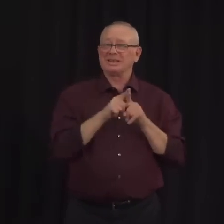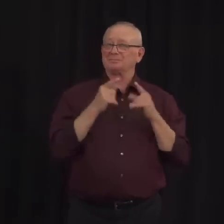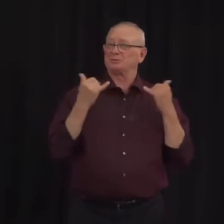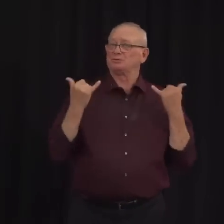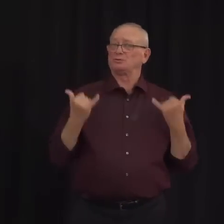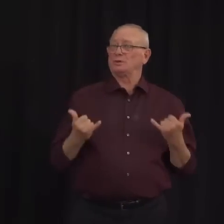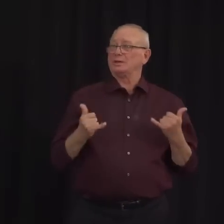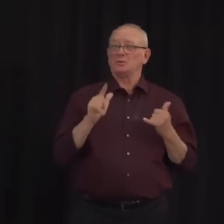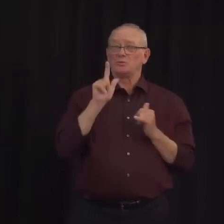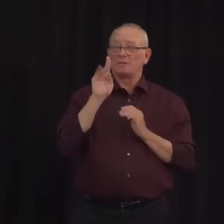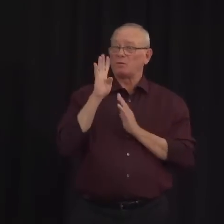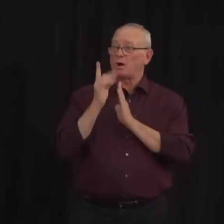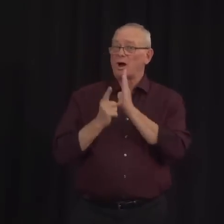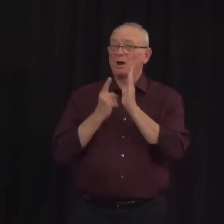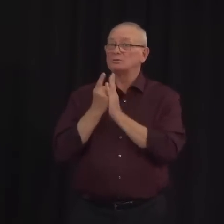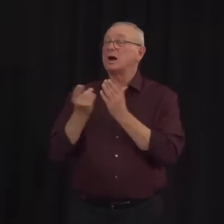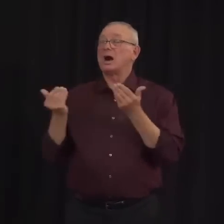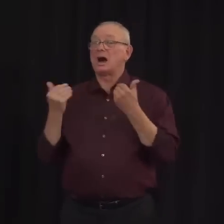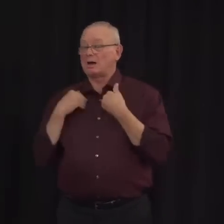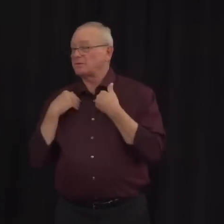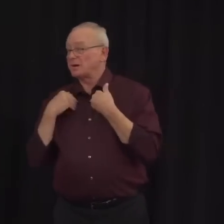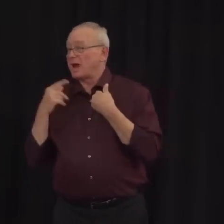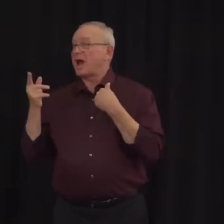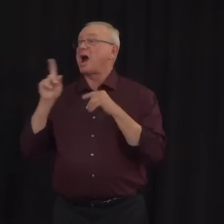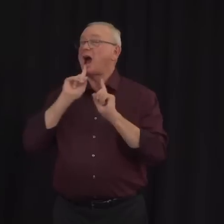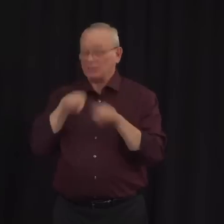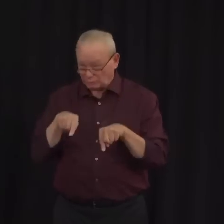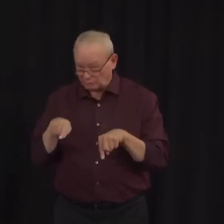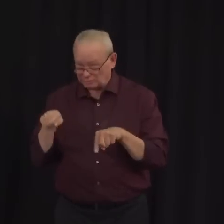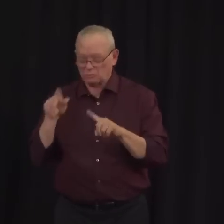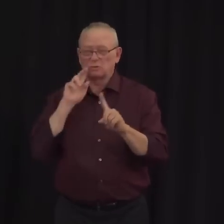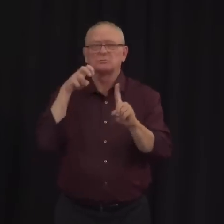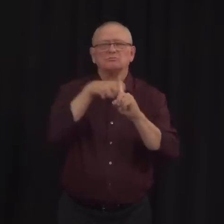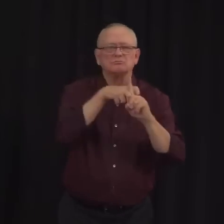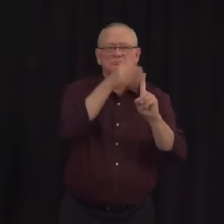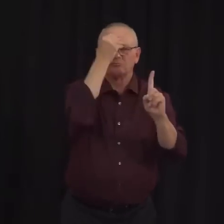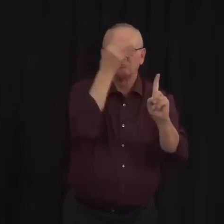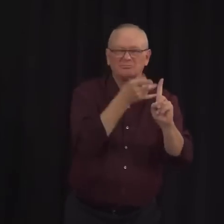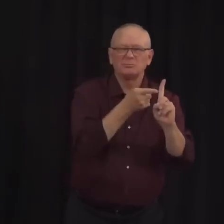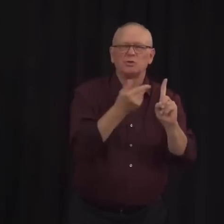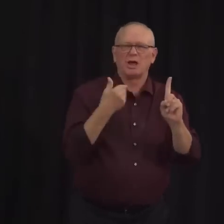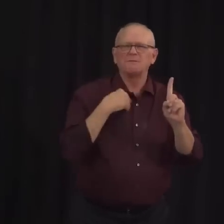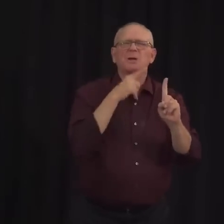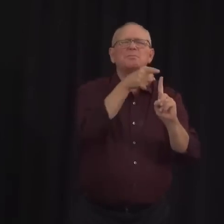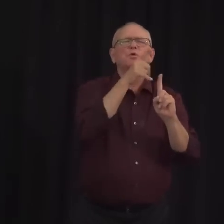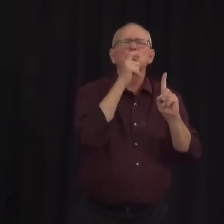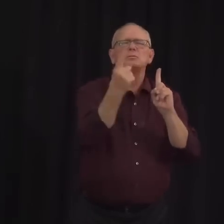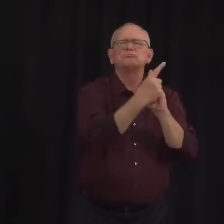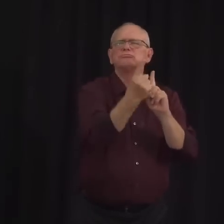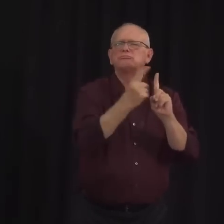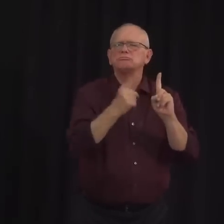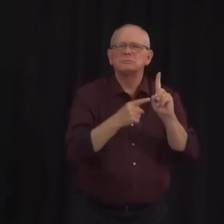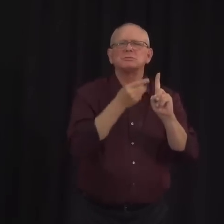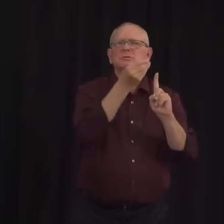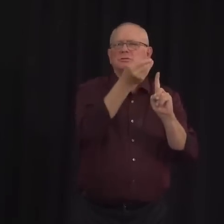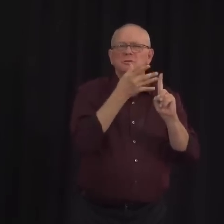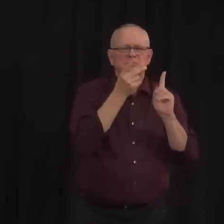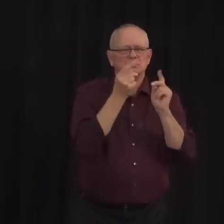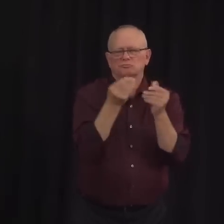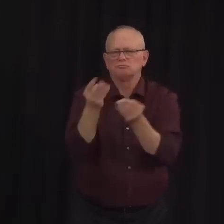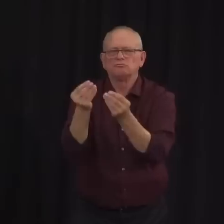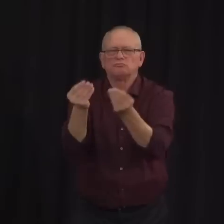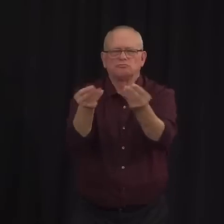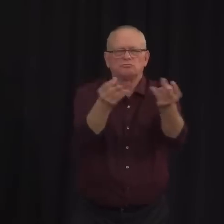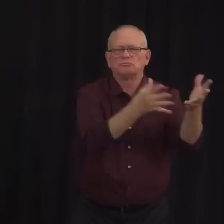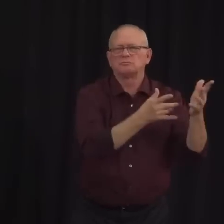that lab result being available and anyone deemed to be a close contact would be notified as soon as possible within again, if not that